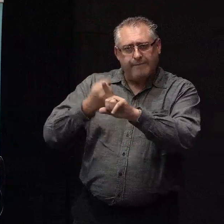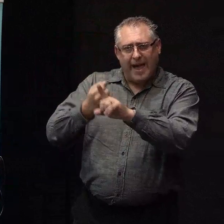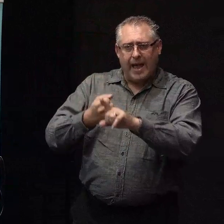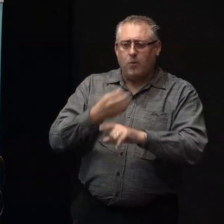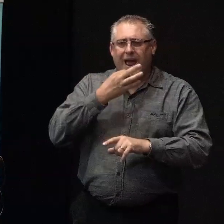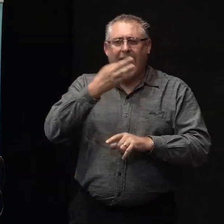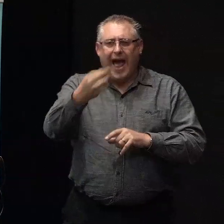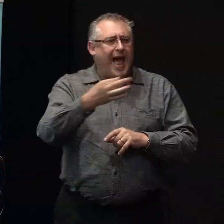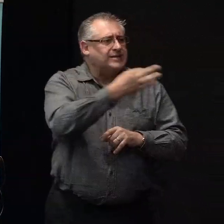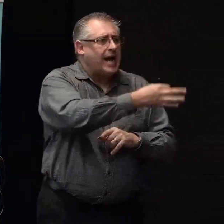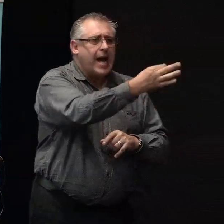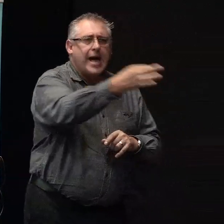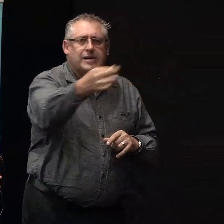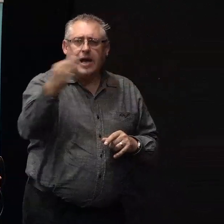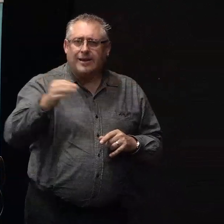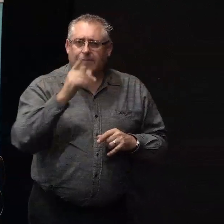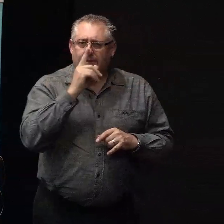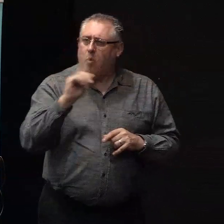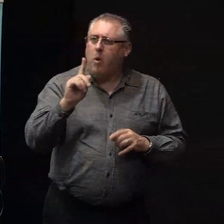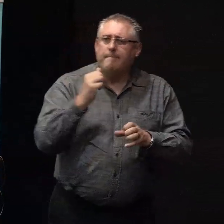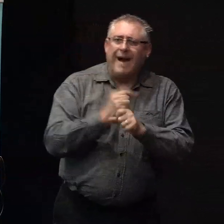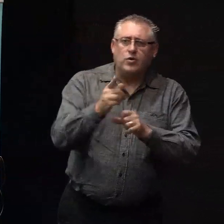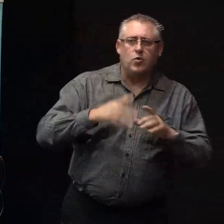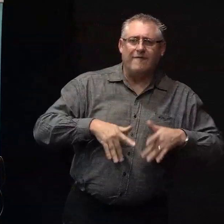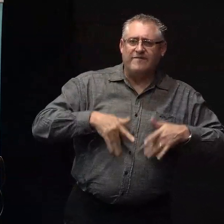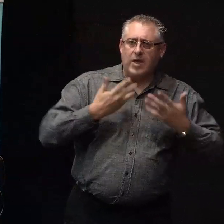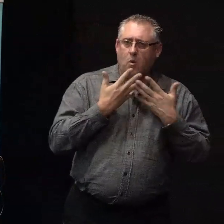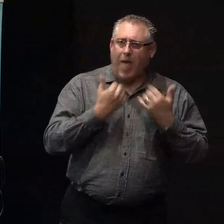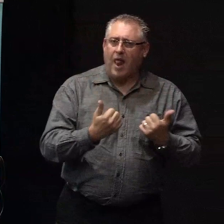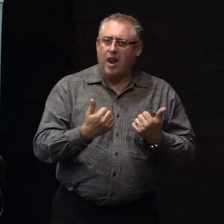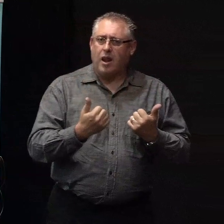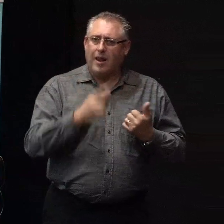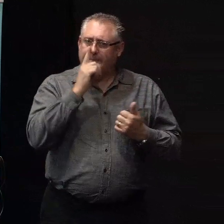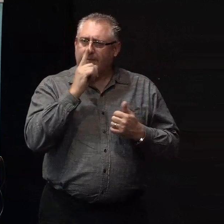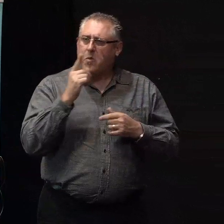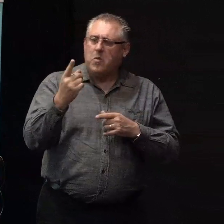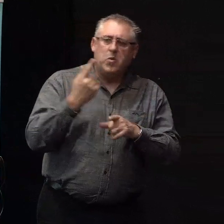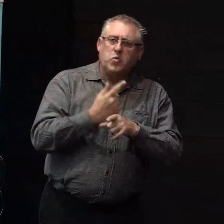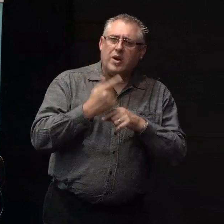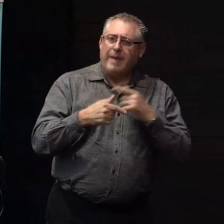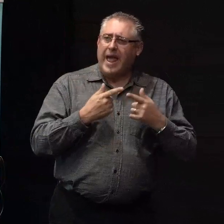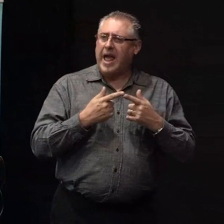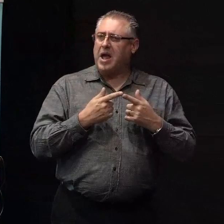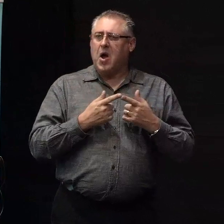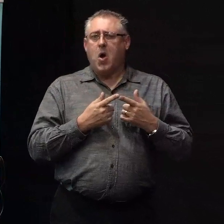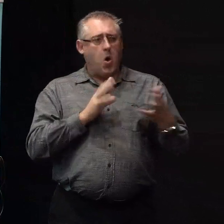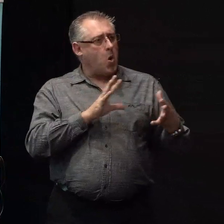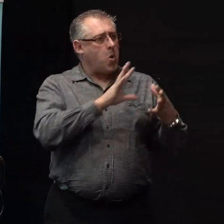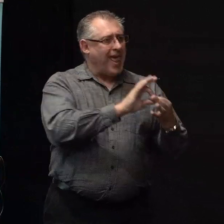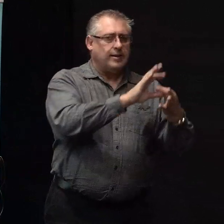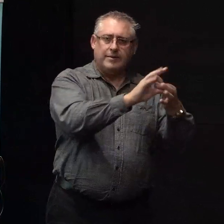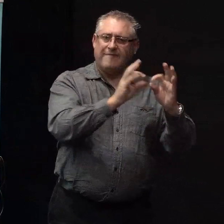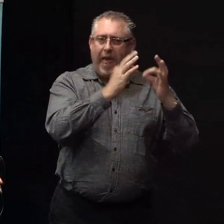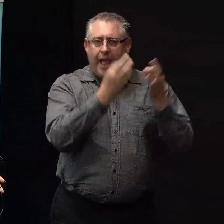so what is it? What is it that makes you feel well? And people talked about connecting with their family and friends.